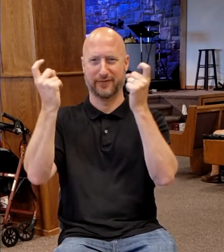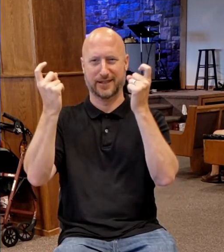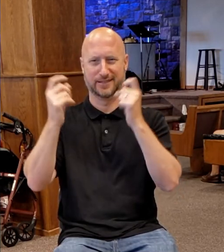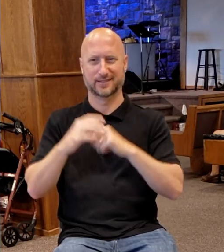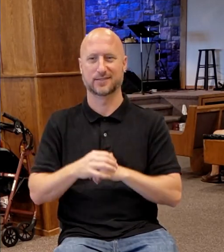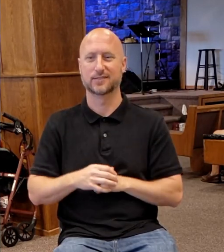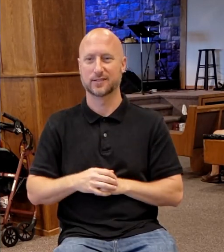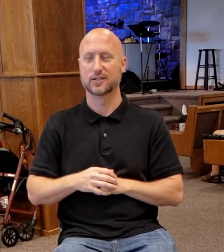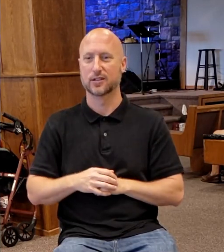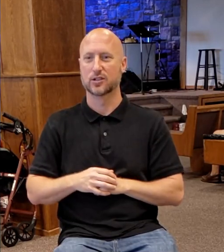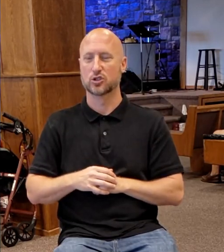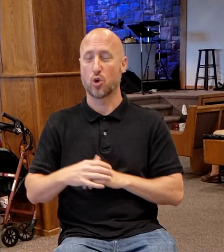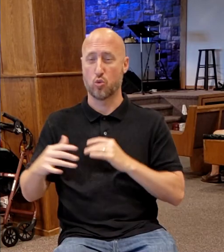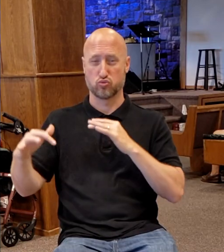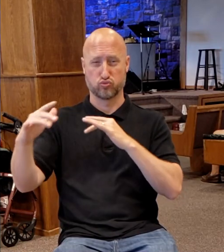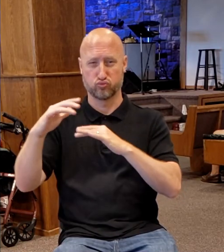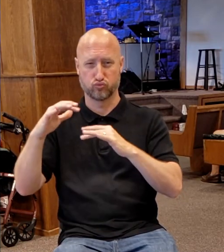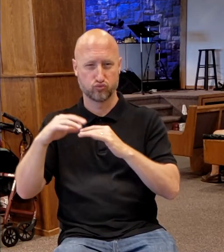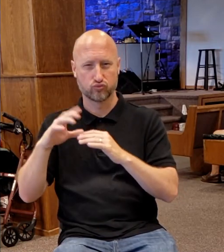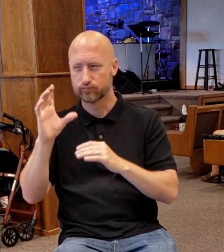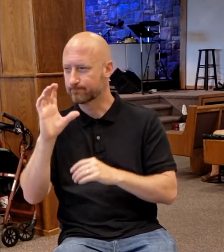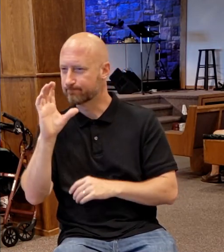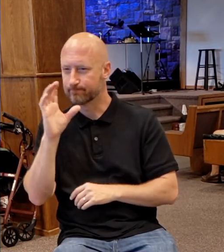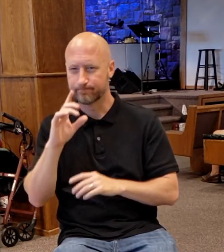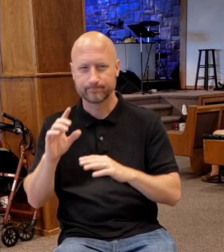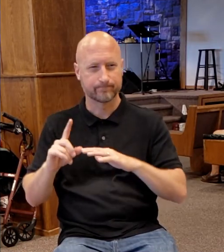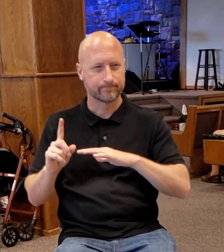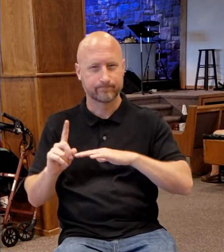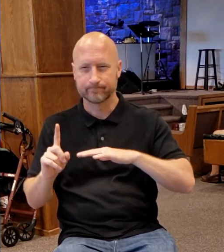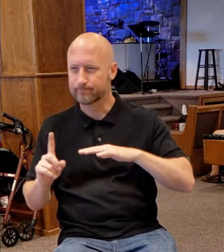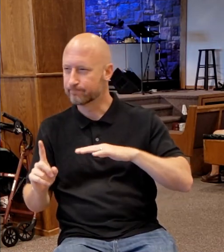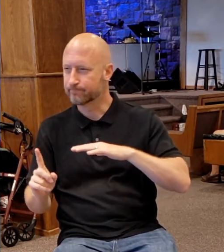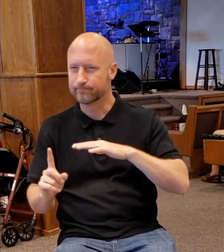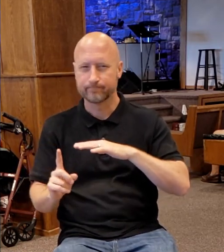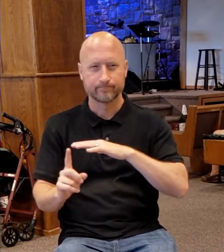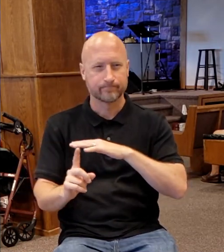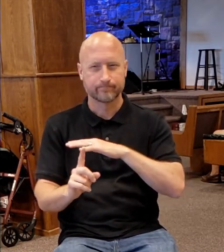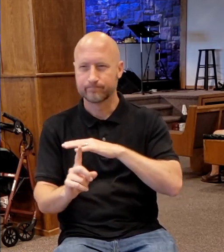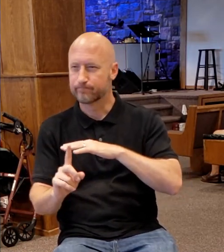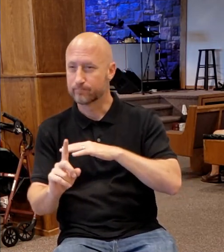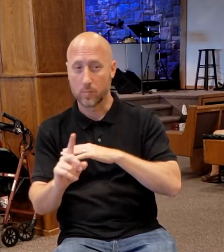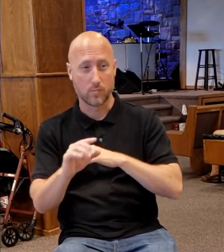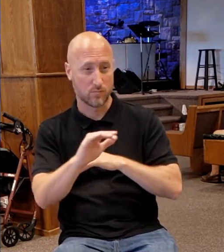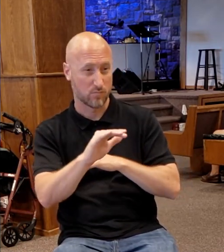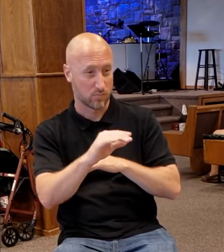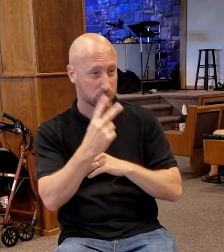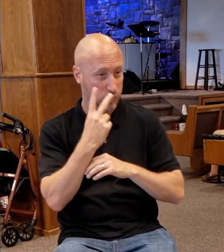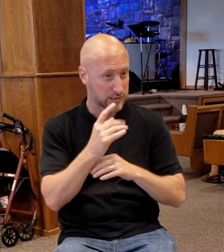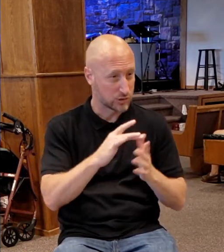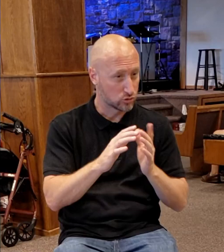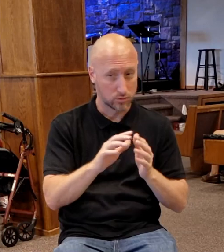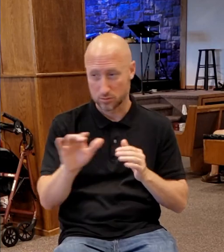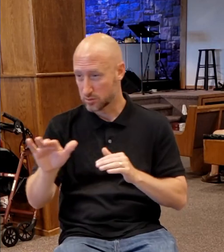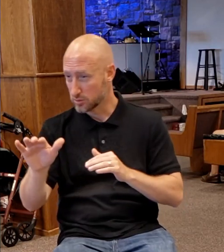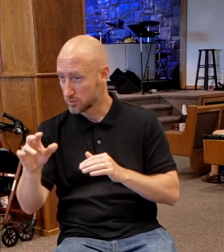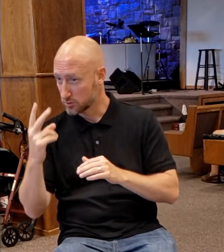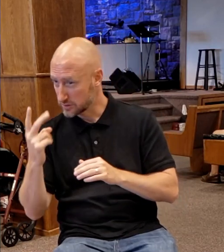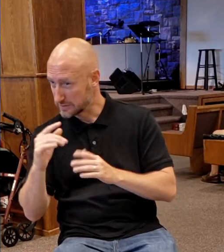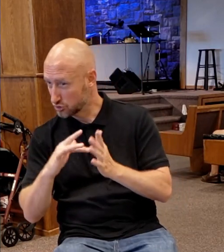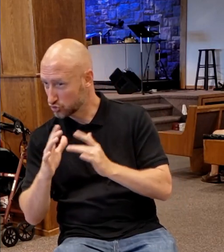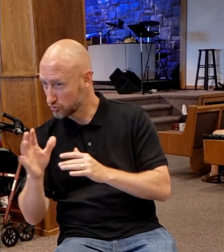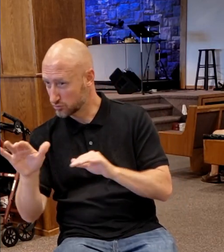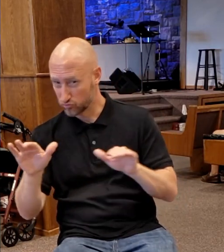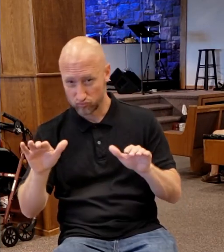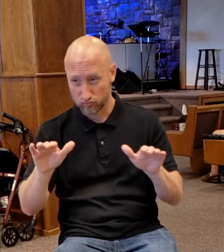crowds. They're seeking him. They're reporting back to each other at the end of the day. Did you hear anything? Did you see him? Have you gotten any news from anybody? So